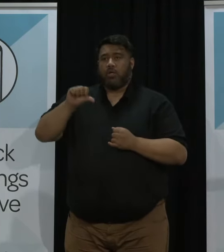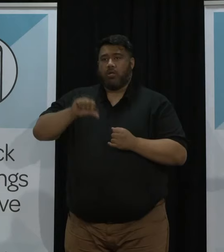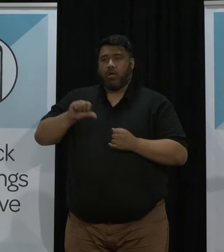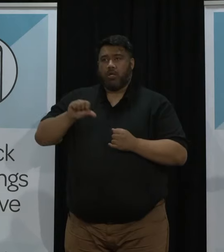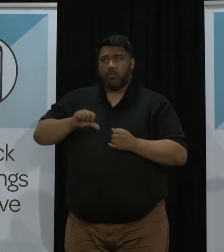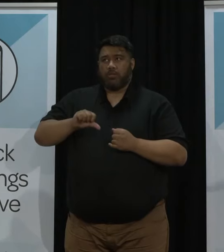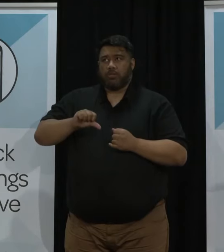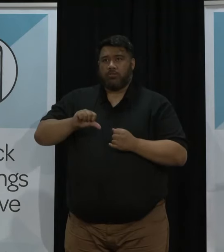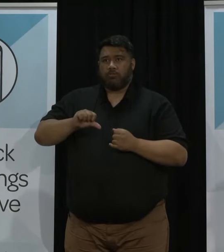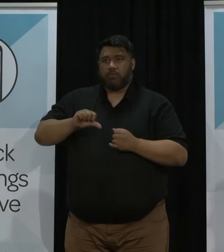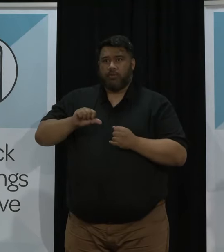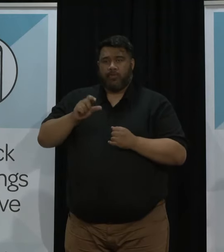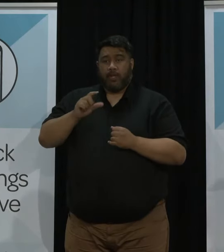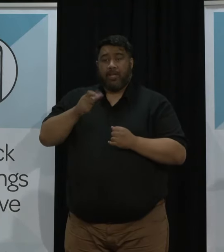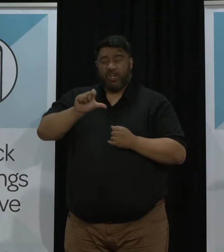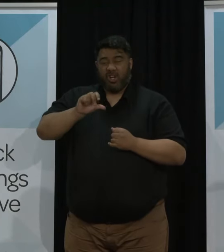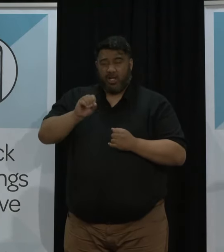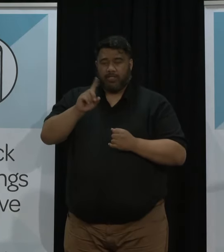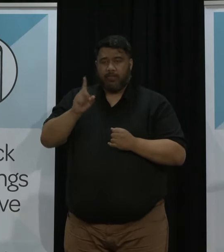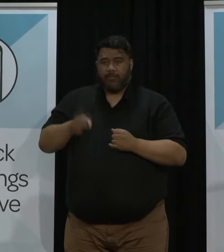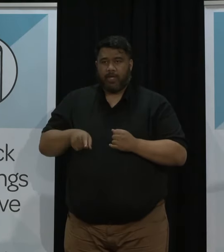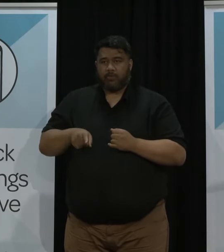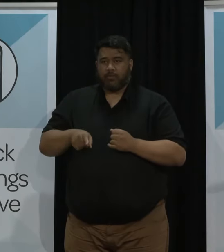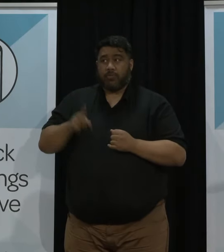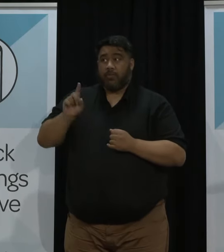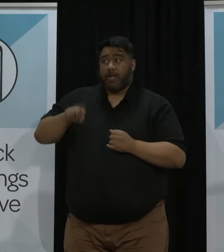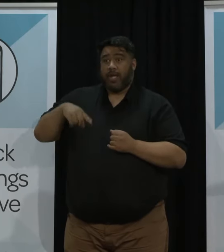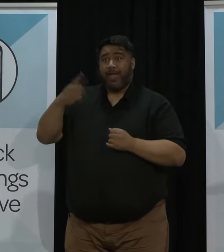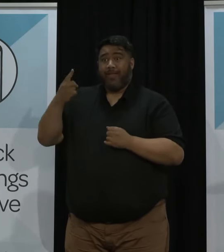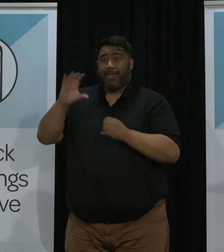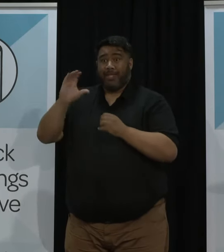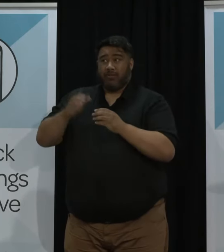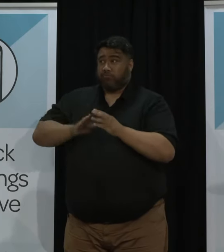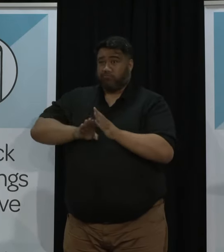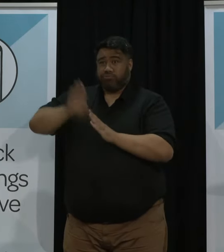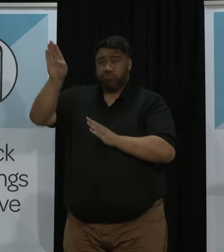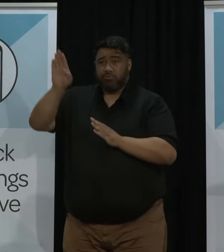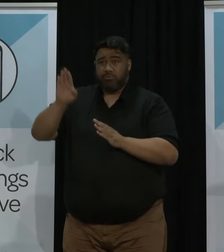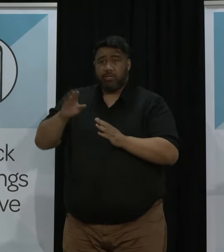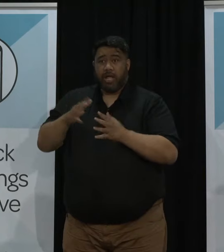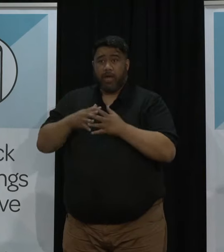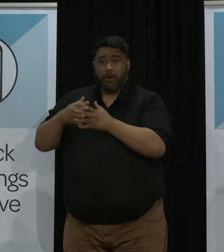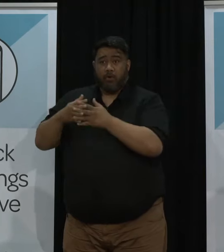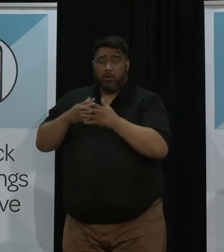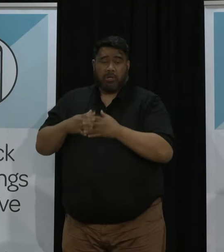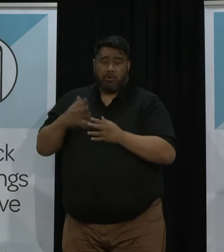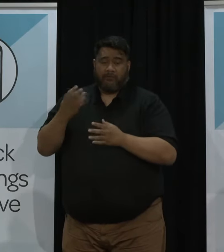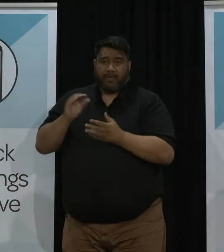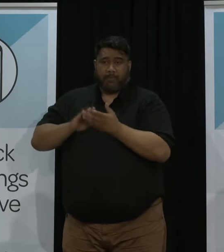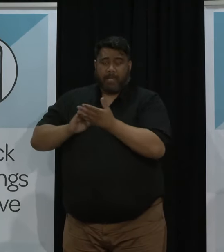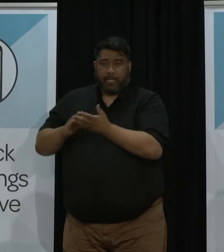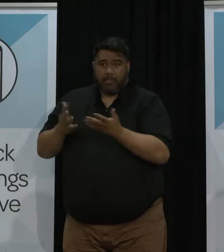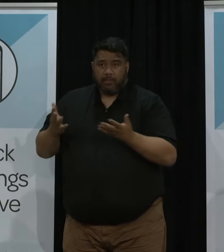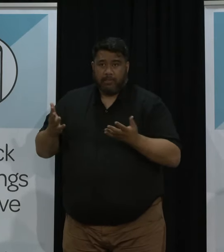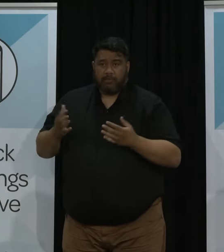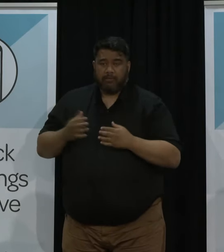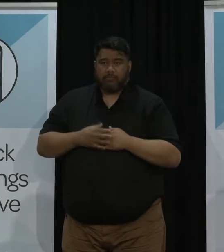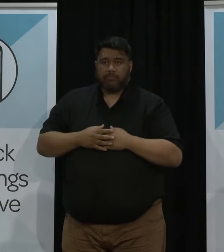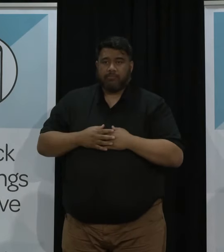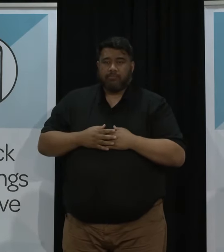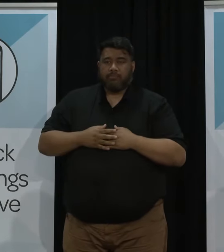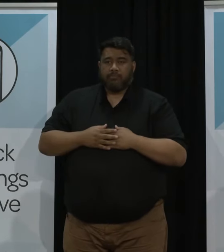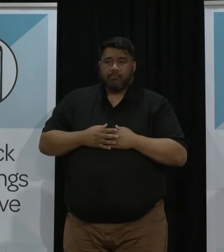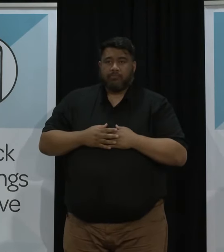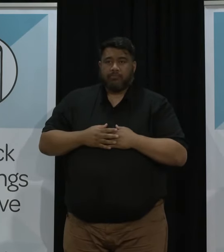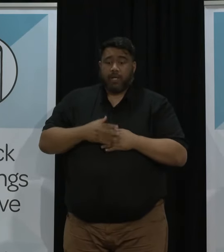in at hundreds of thousands then millions peaking at nearly 50 million in the US On deaths, well of course every single one of our